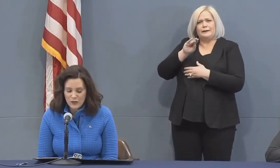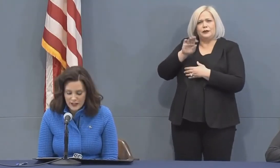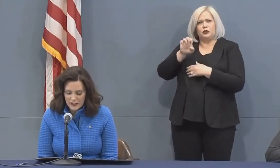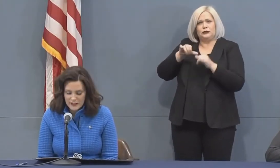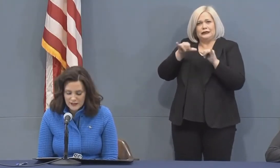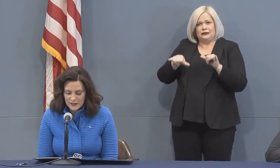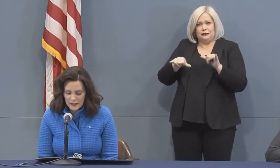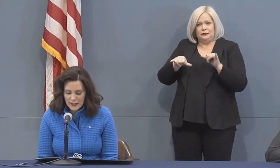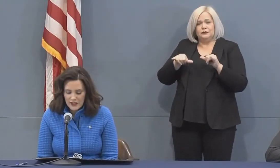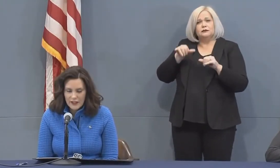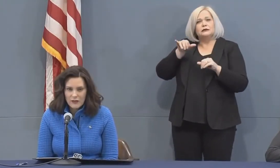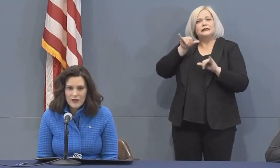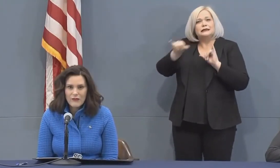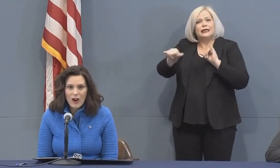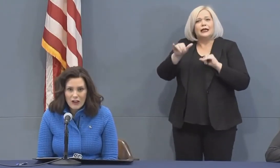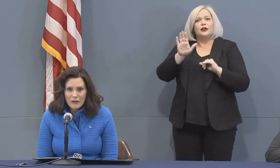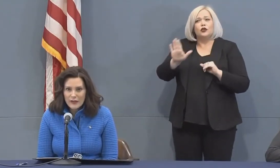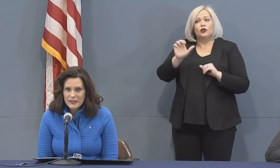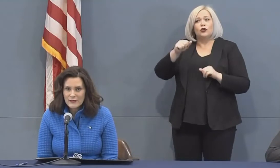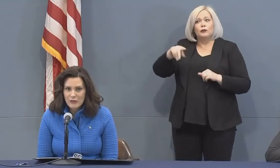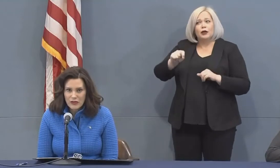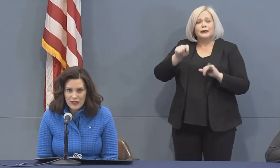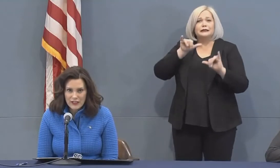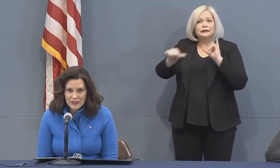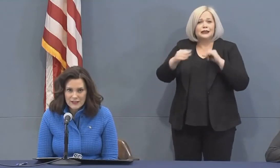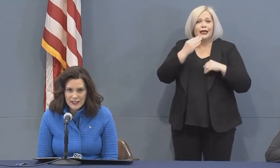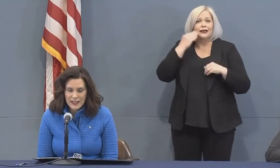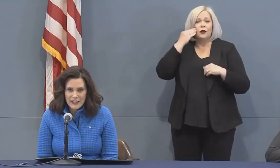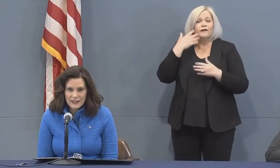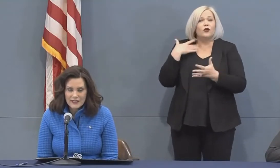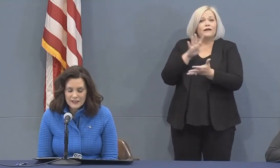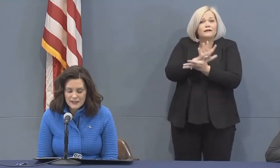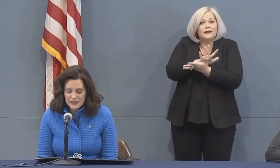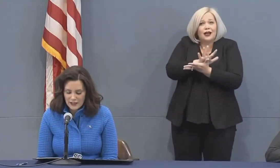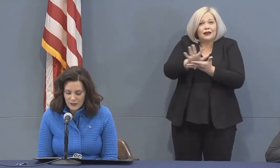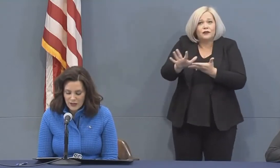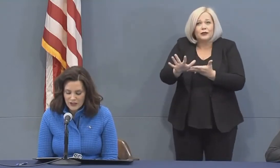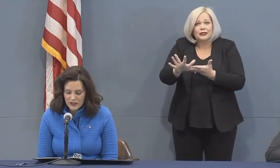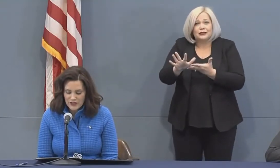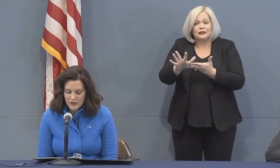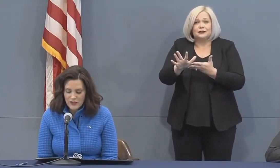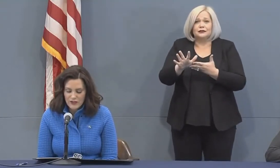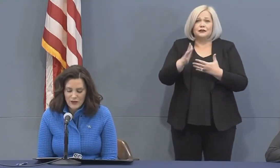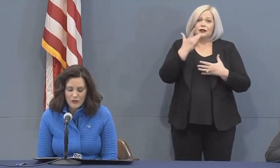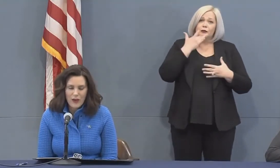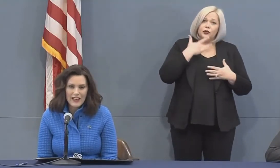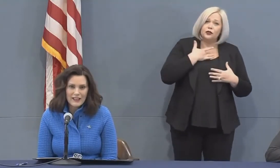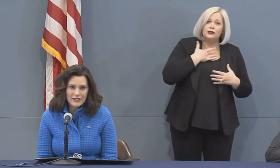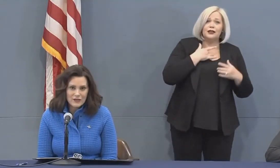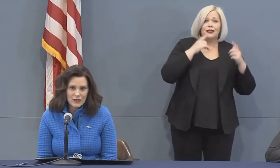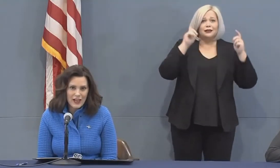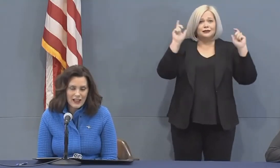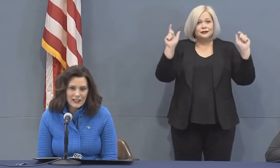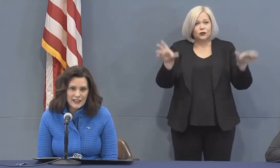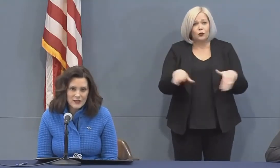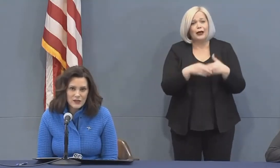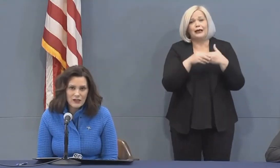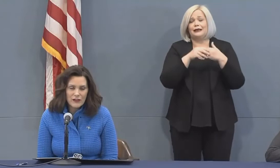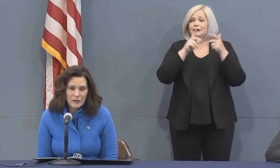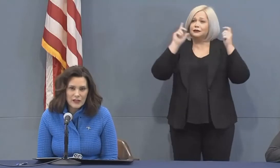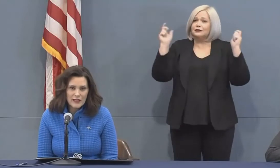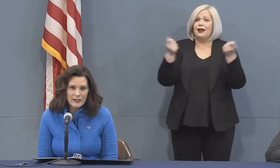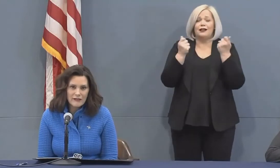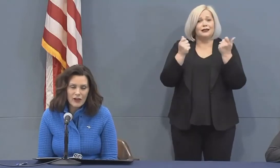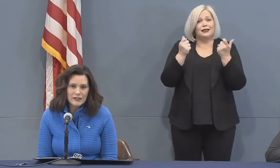five weeks. We've all missed birthdays and celebrations, whether they were weddings or holidays